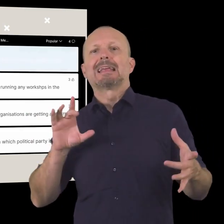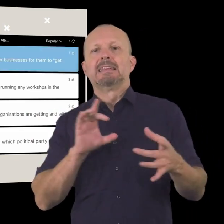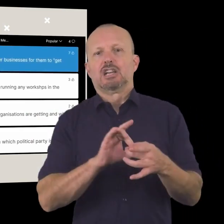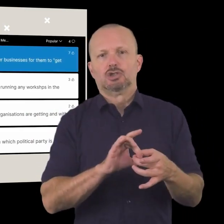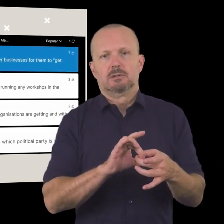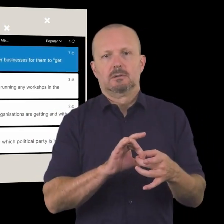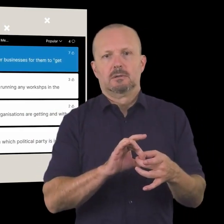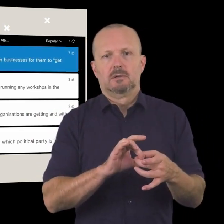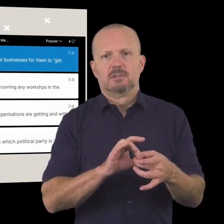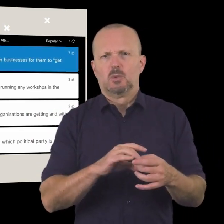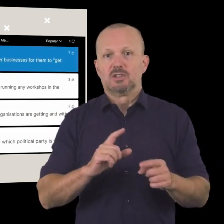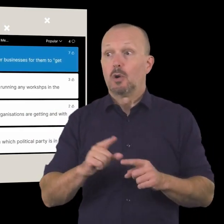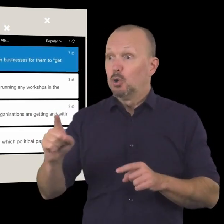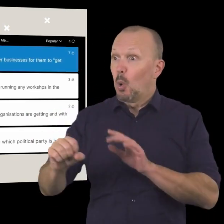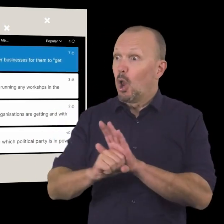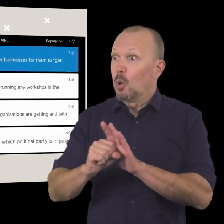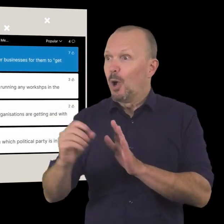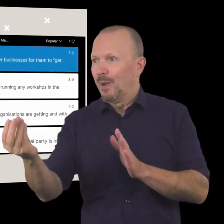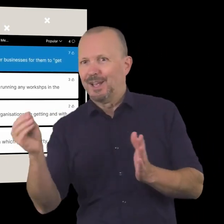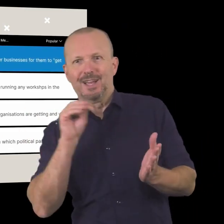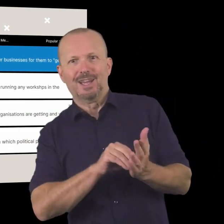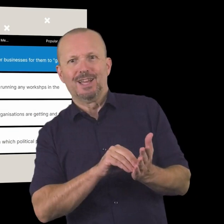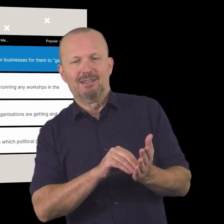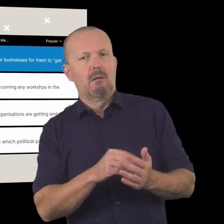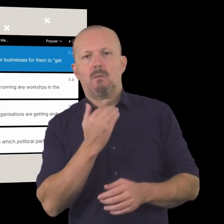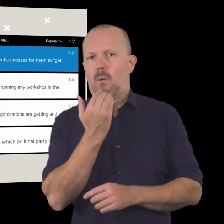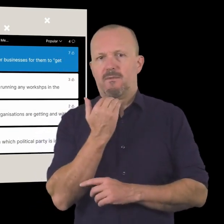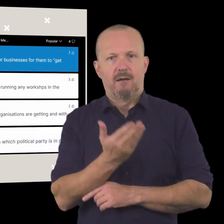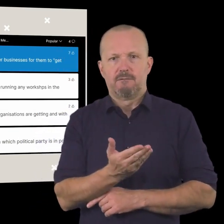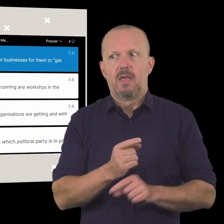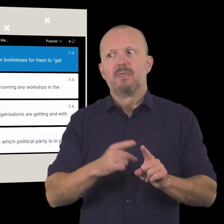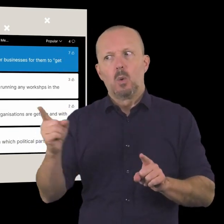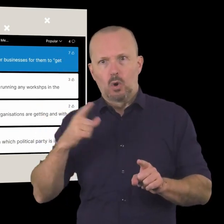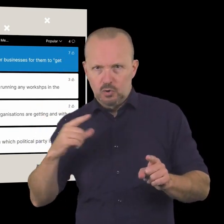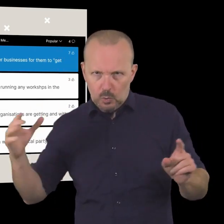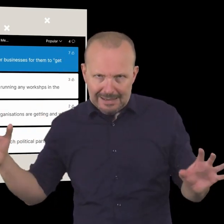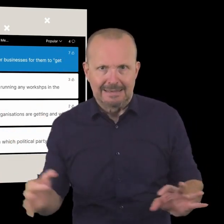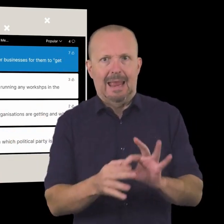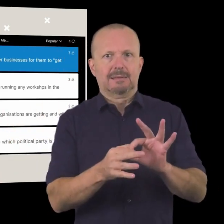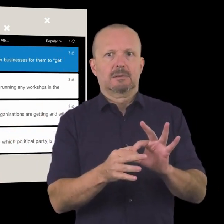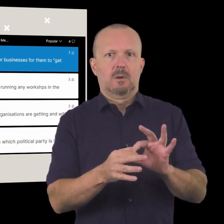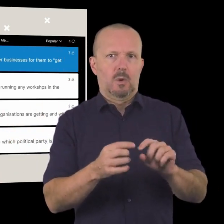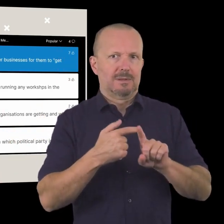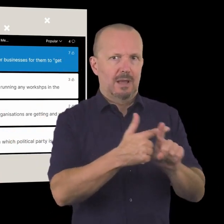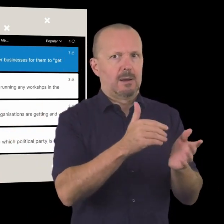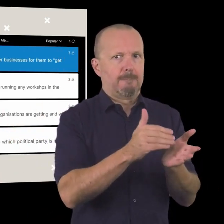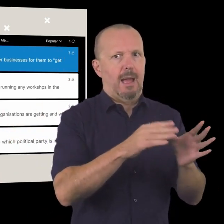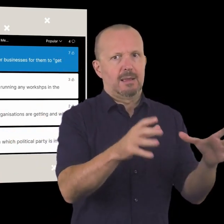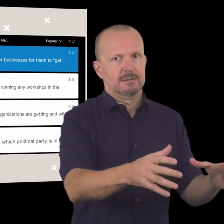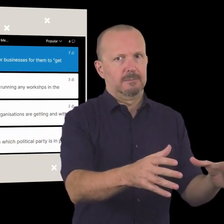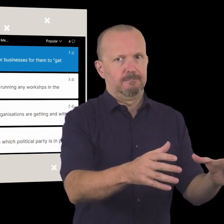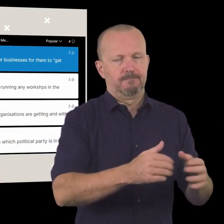opportunity to connect so it's past putting a logo on something it's that opportunity to connect directly with the target market